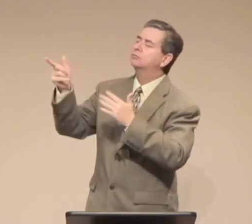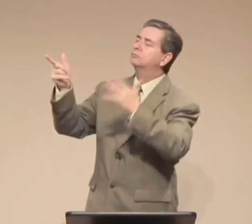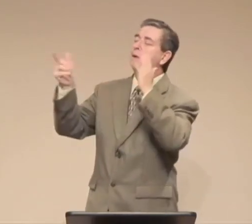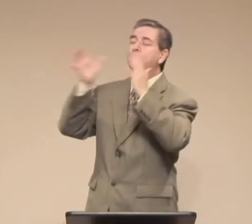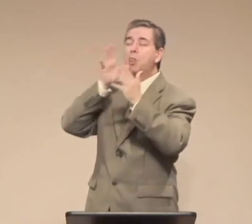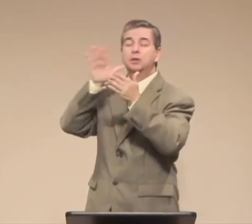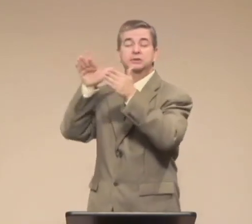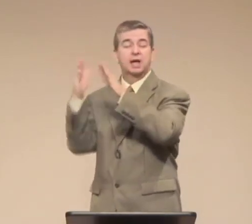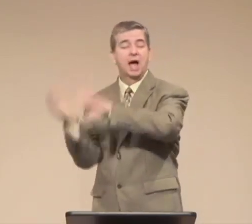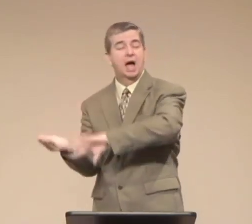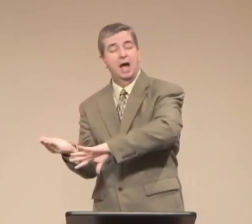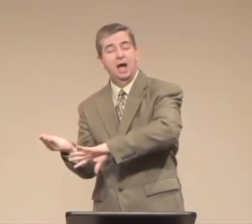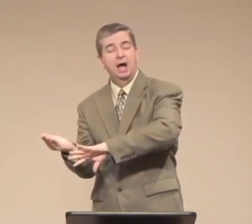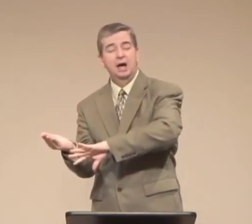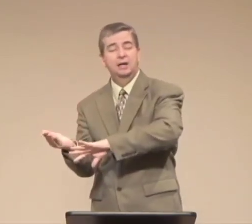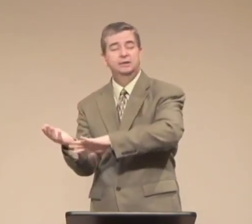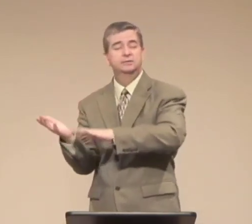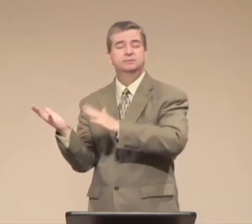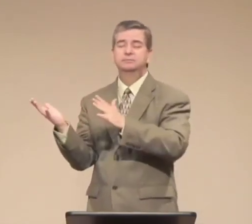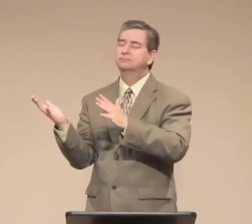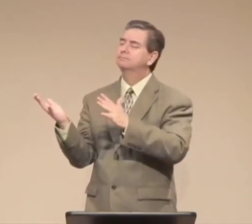And we find peace and gratitude